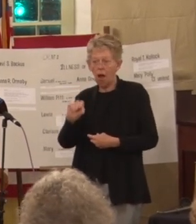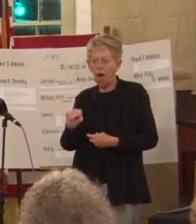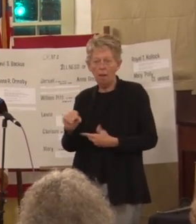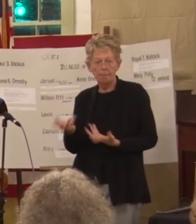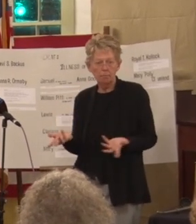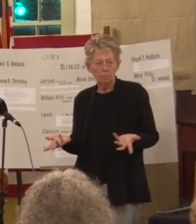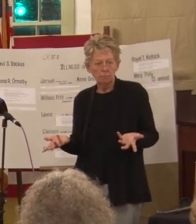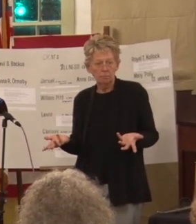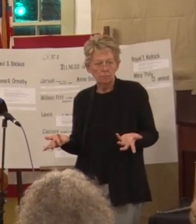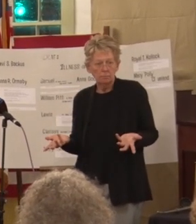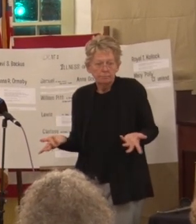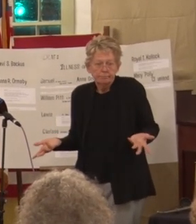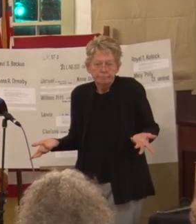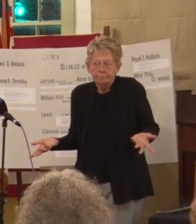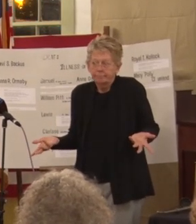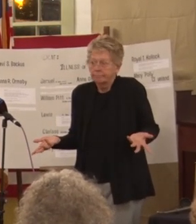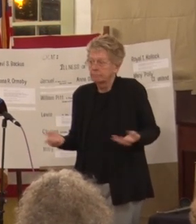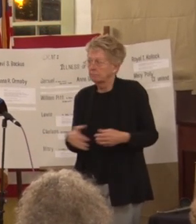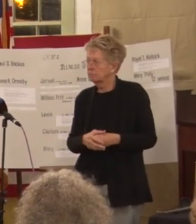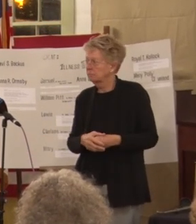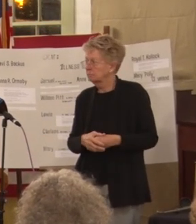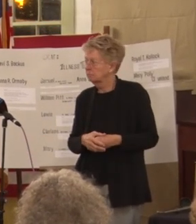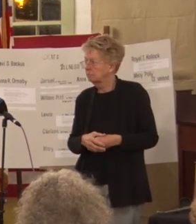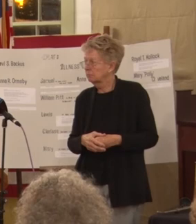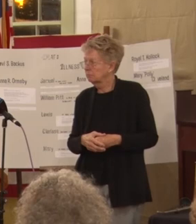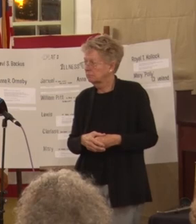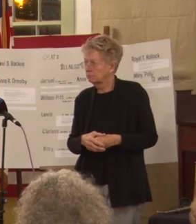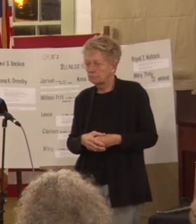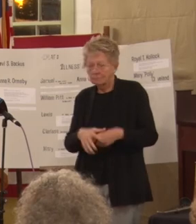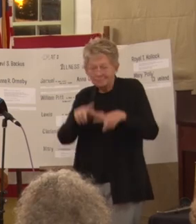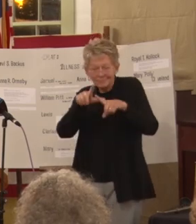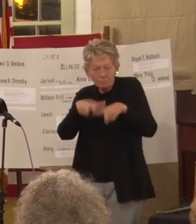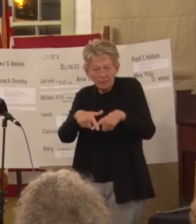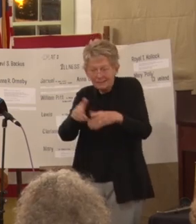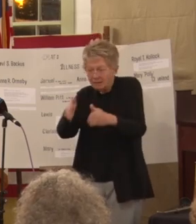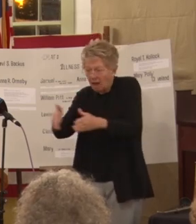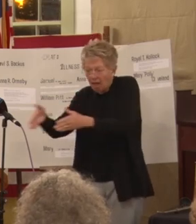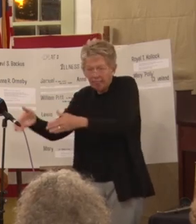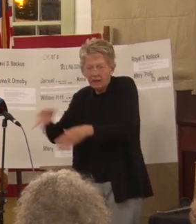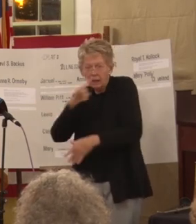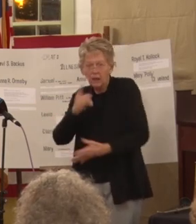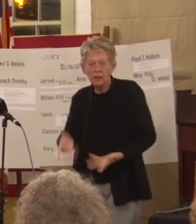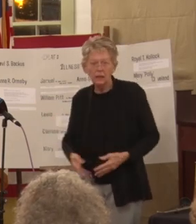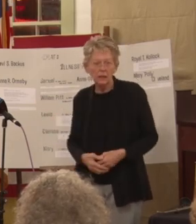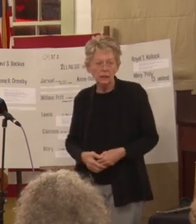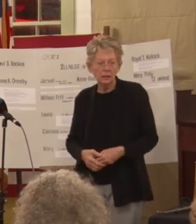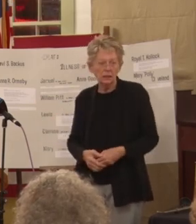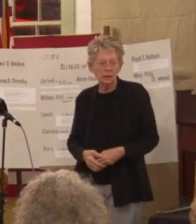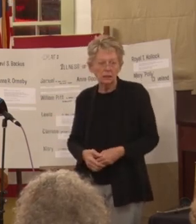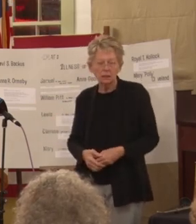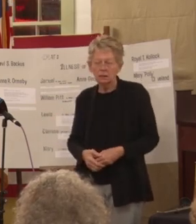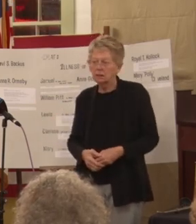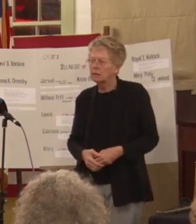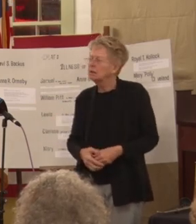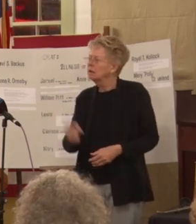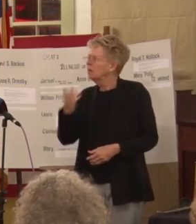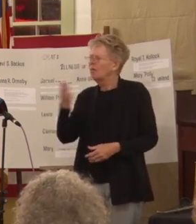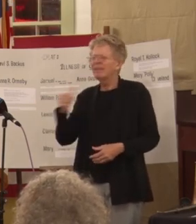and talk at the same time it depends on the individual kids and that's one of the things that I don't understand